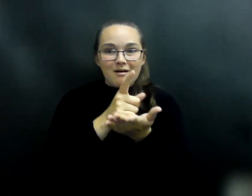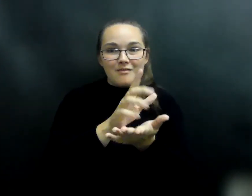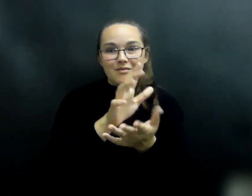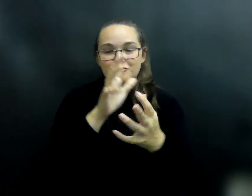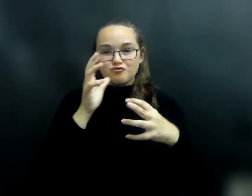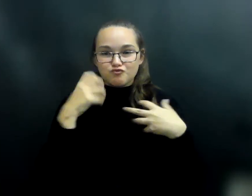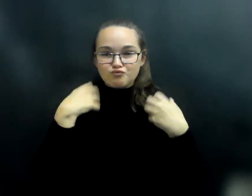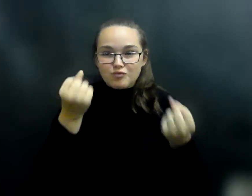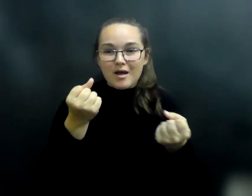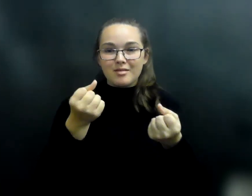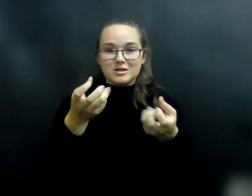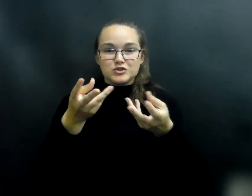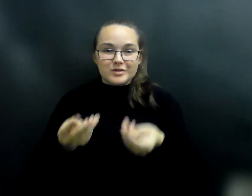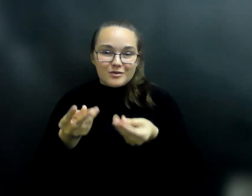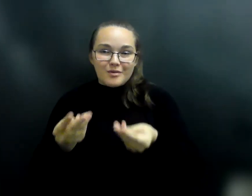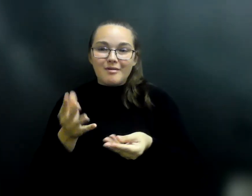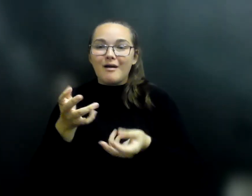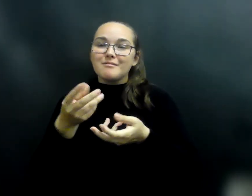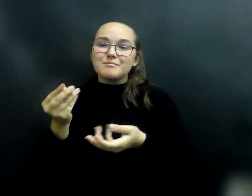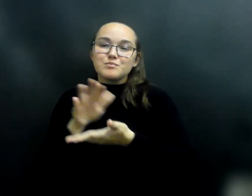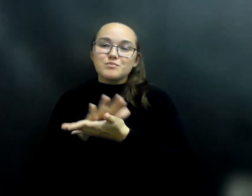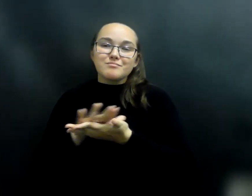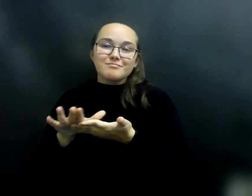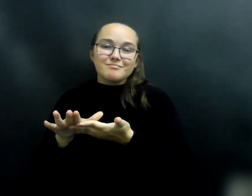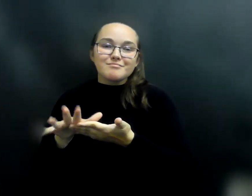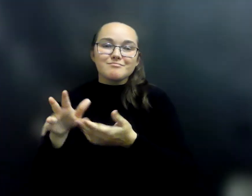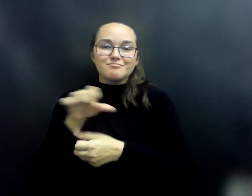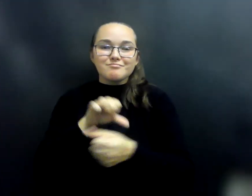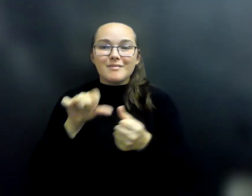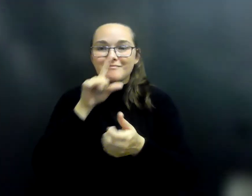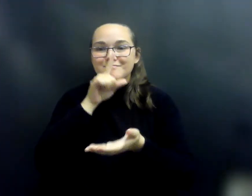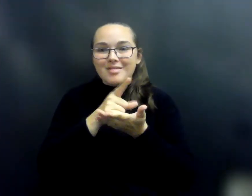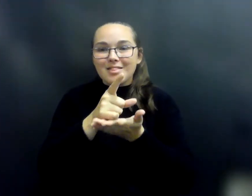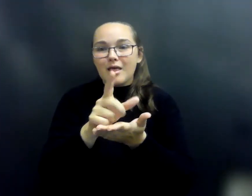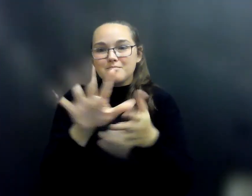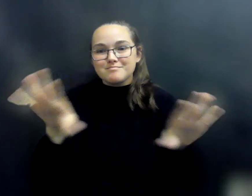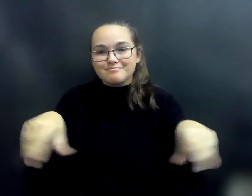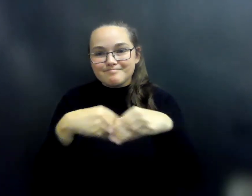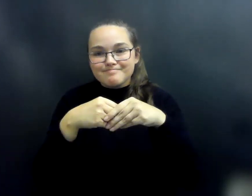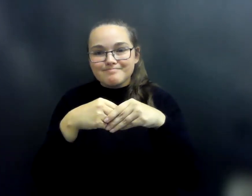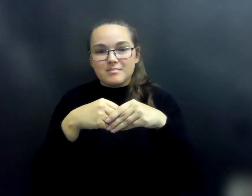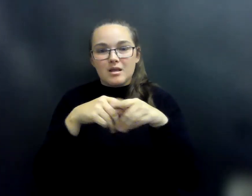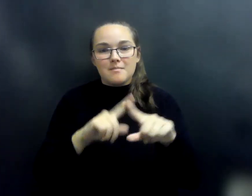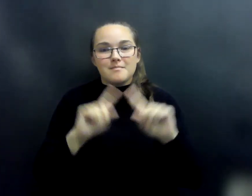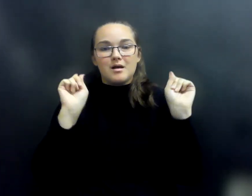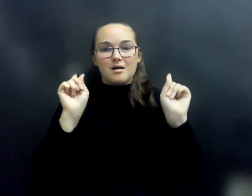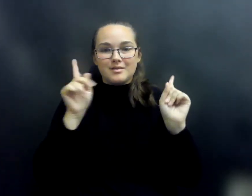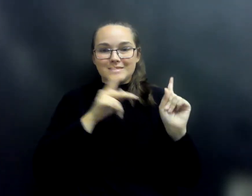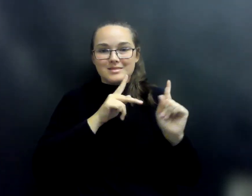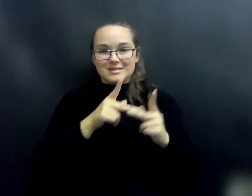gentleness, and goodness. They fell in love and were married. However, while the kingdom celebrated